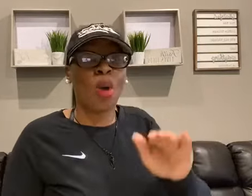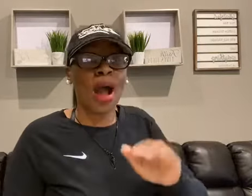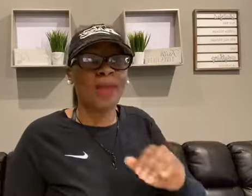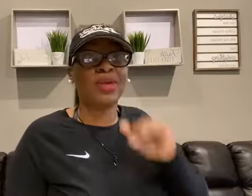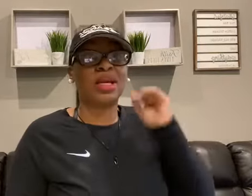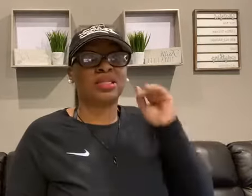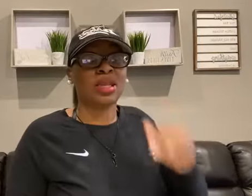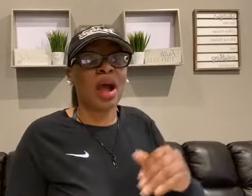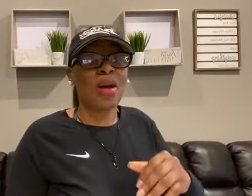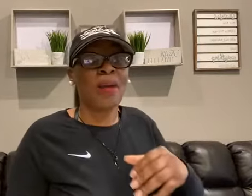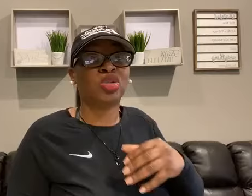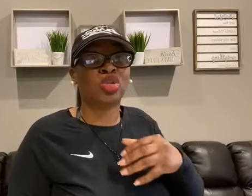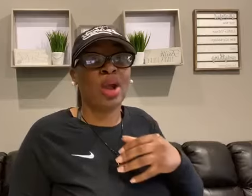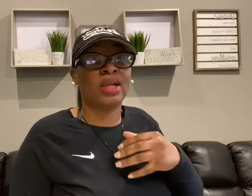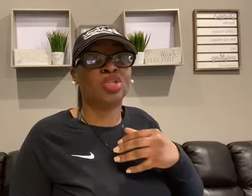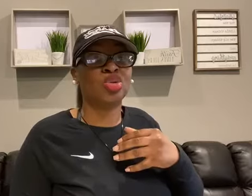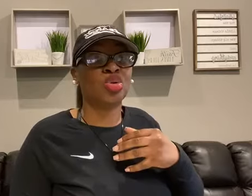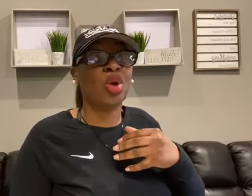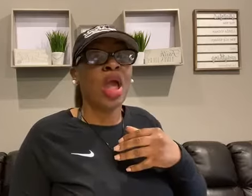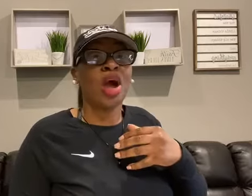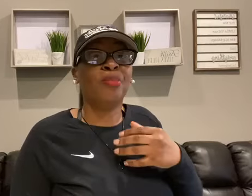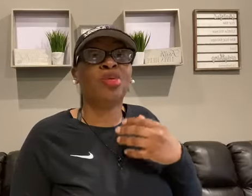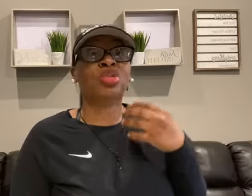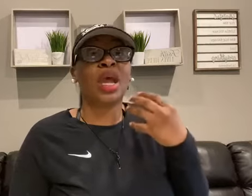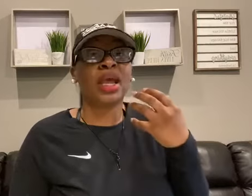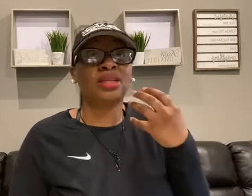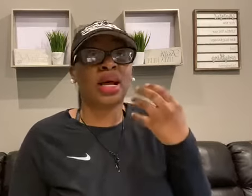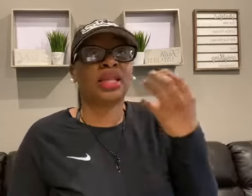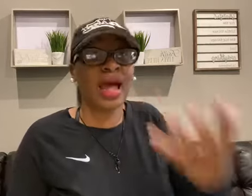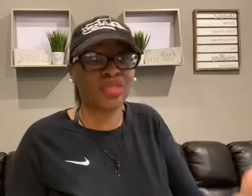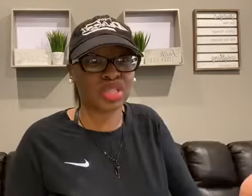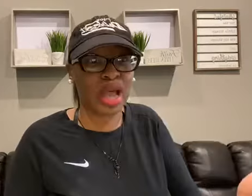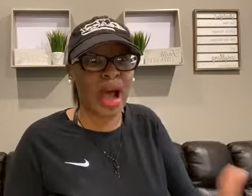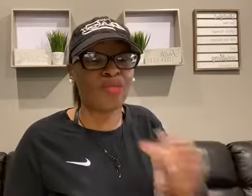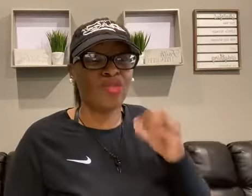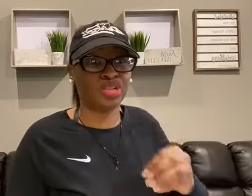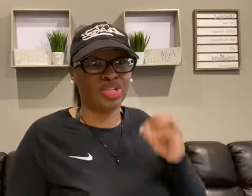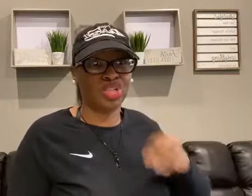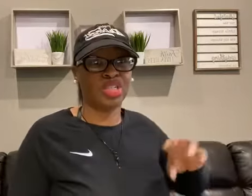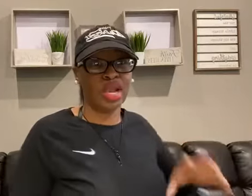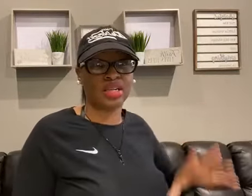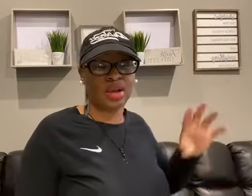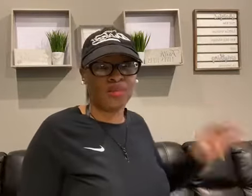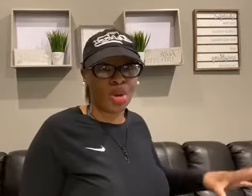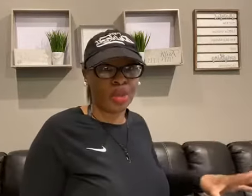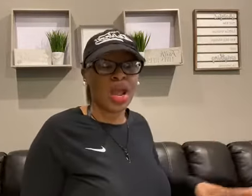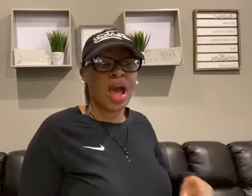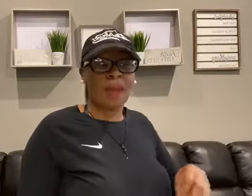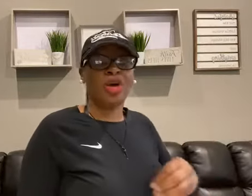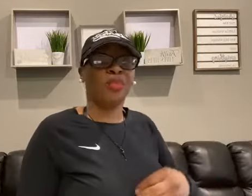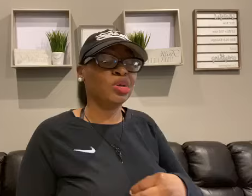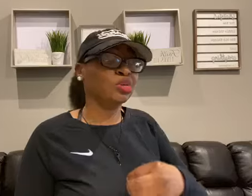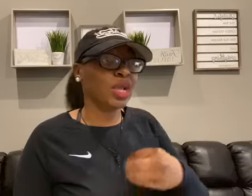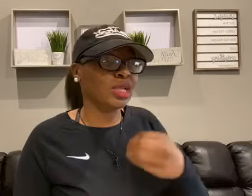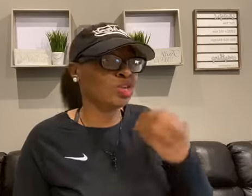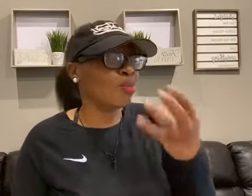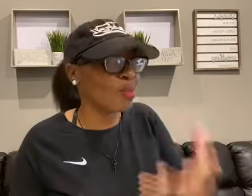Why? Because now I'm trying to help you change a lifestyle versus just changing a moment. I'm helping you change your